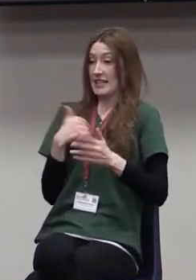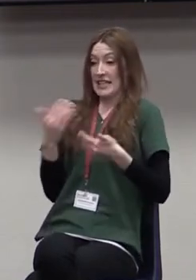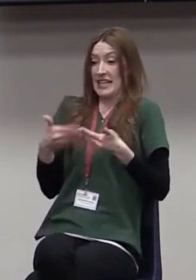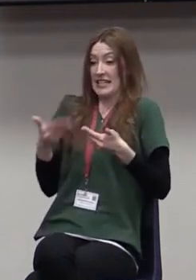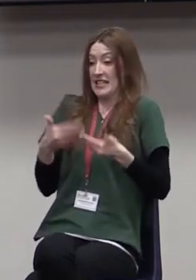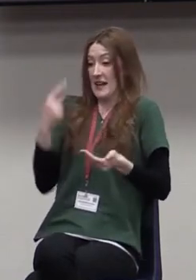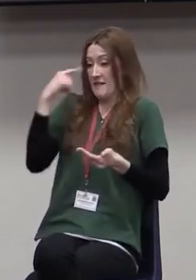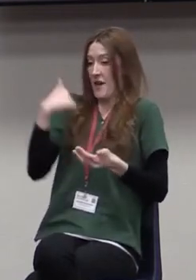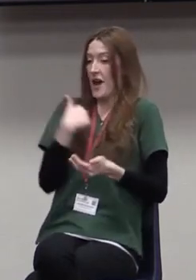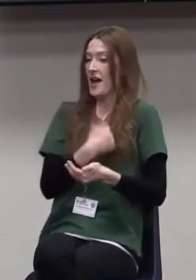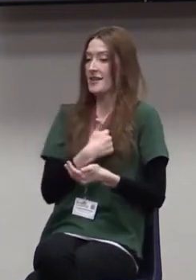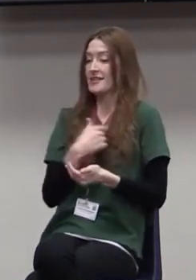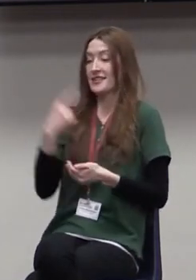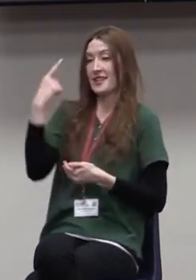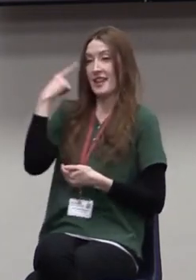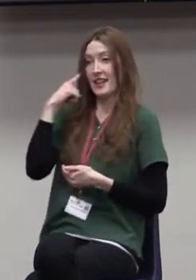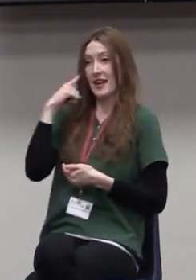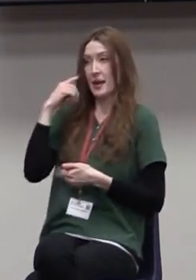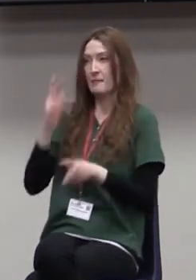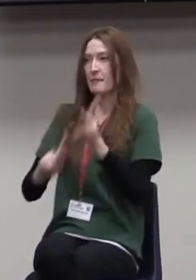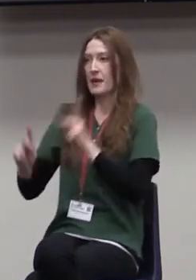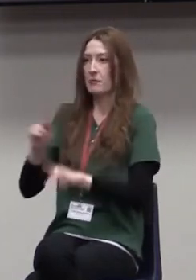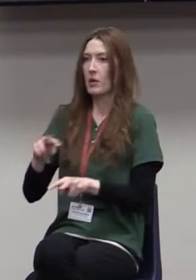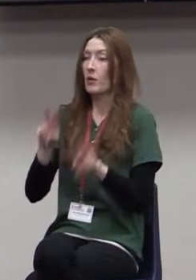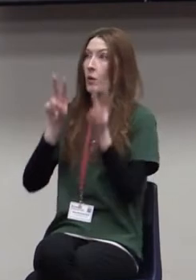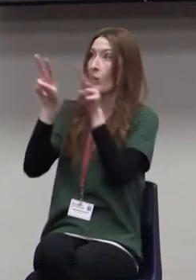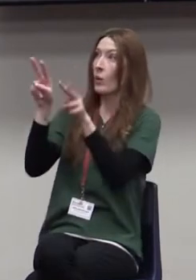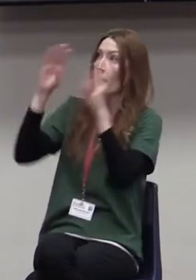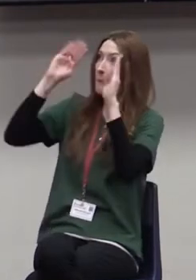to those scrolling announcements on our PowerPoint.